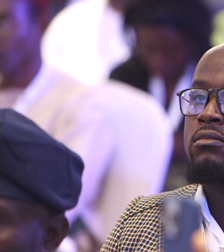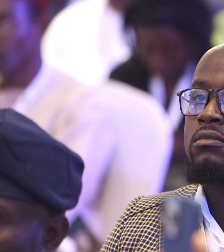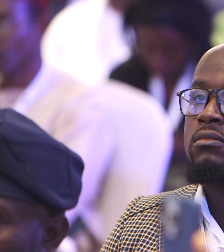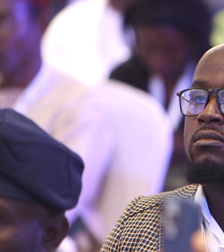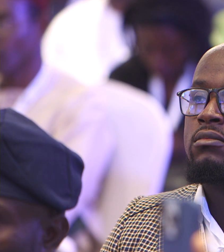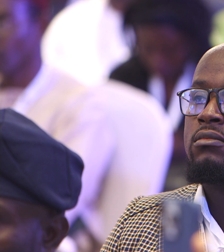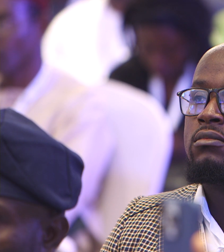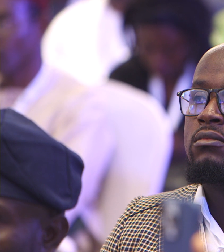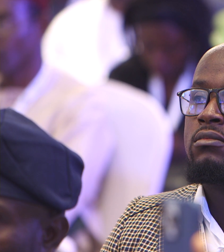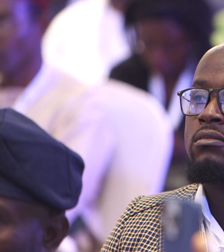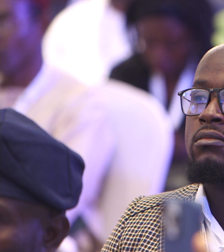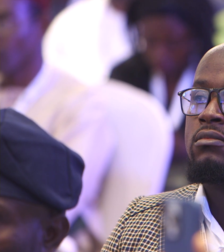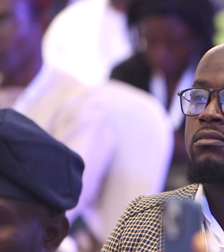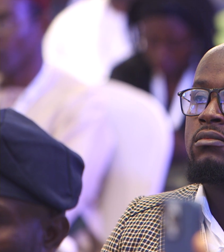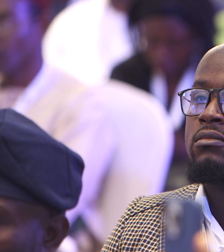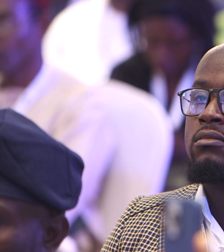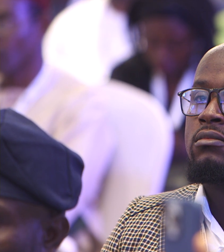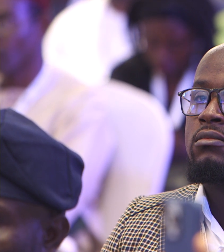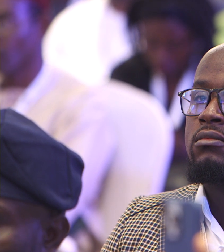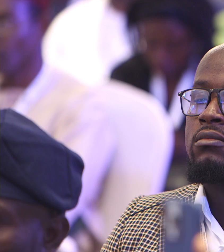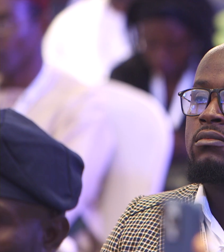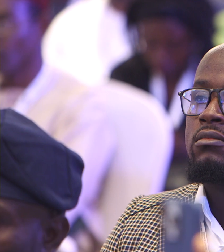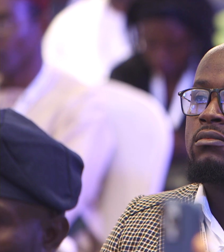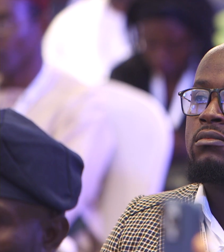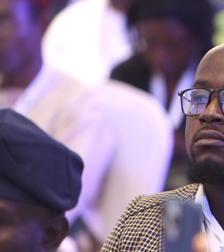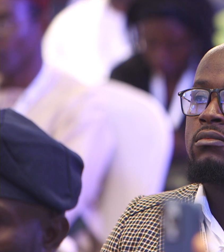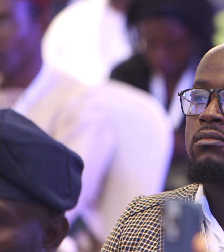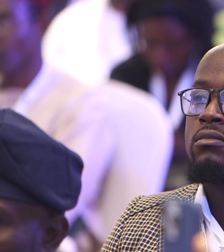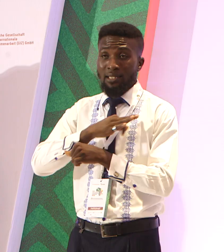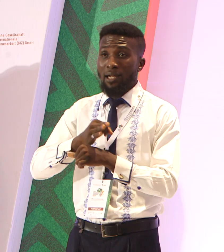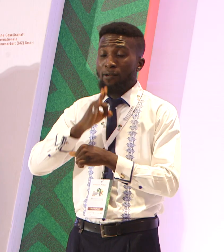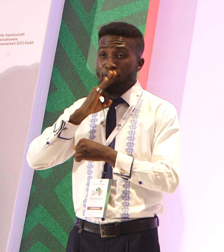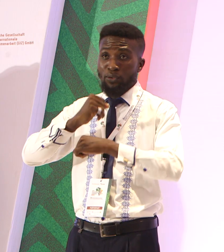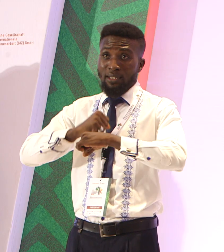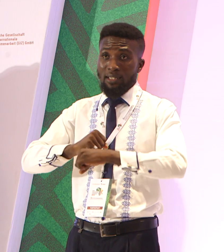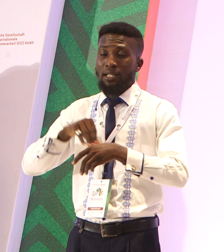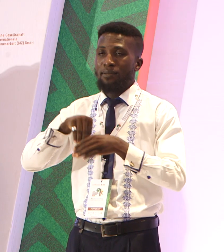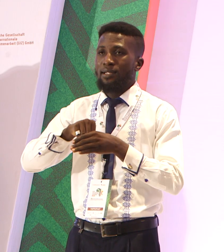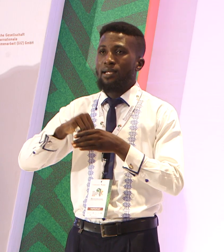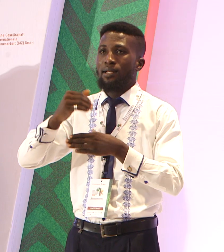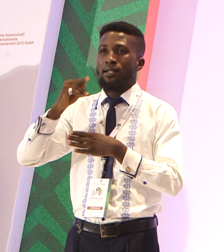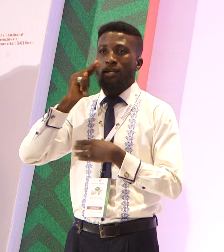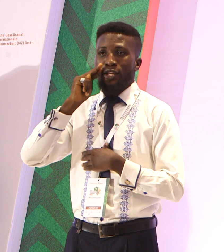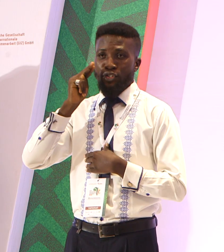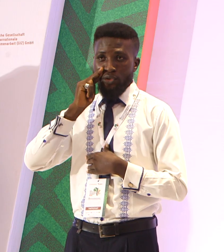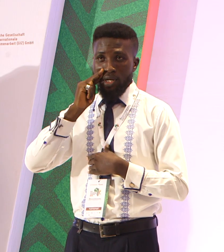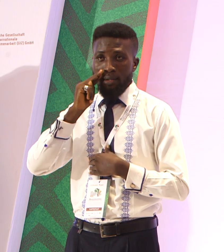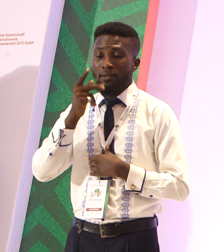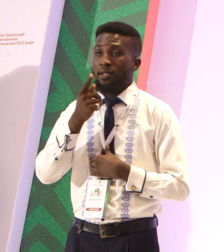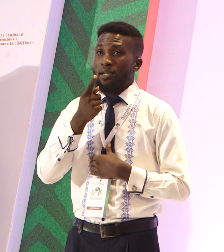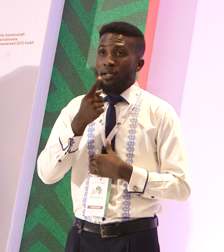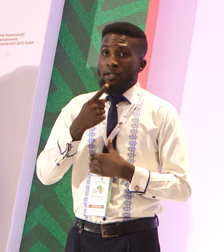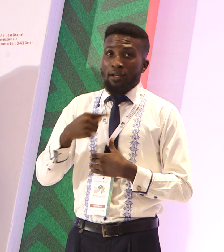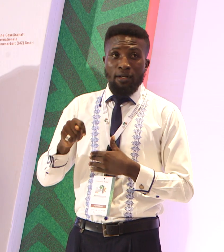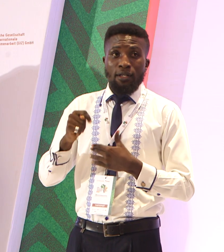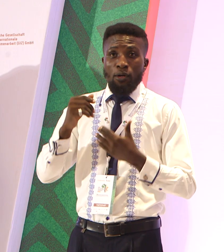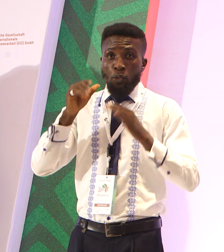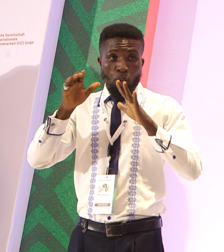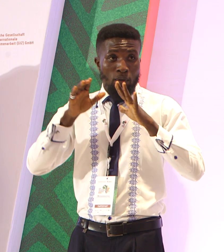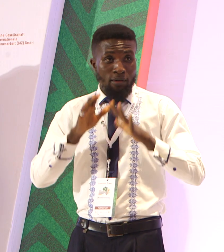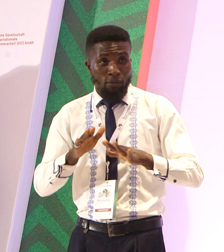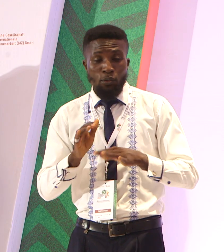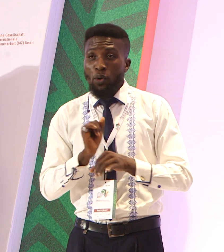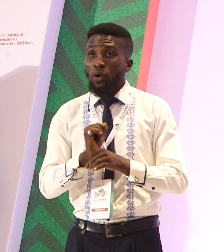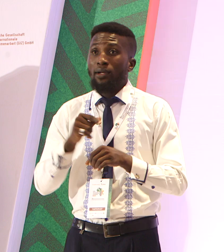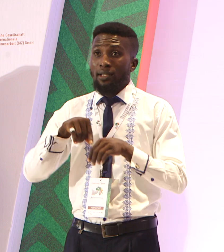the building of resilient and sustainable food systems in Nigeria. The work doesn't end in this room, and I